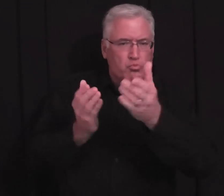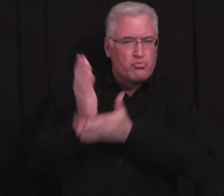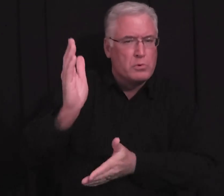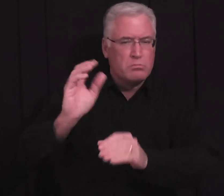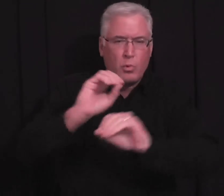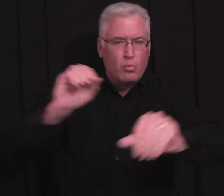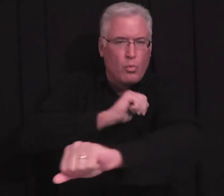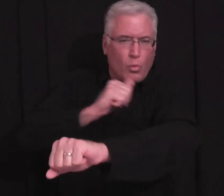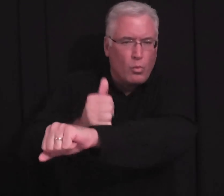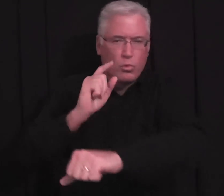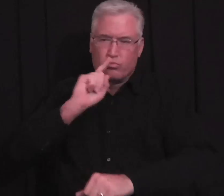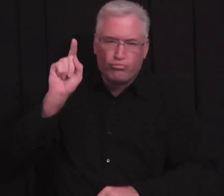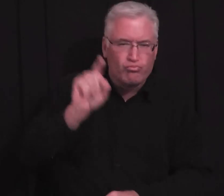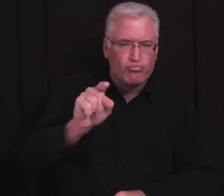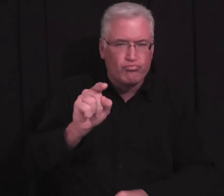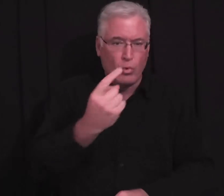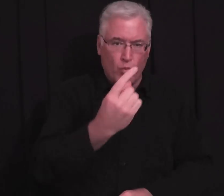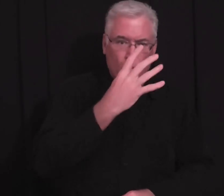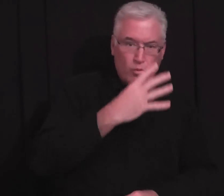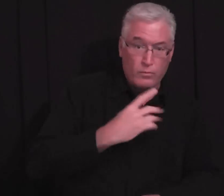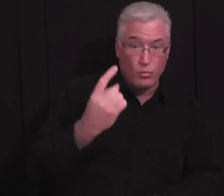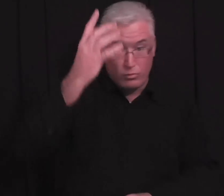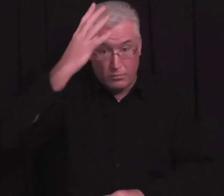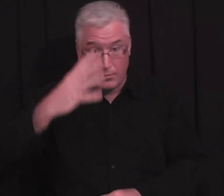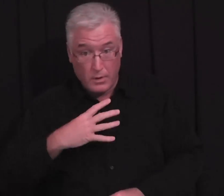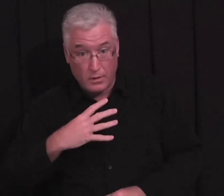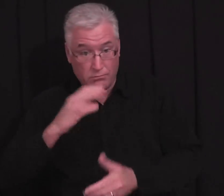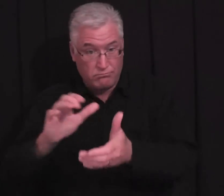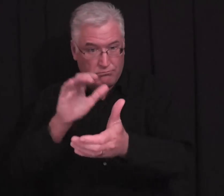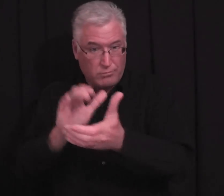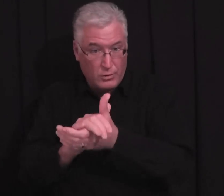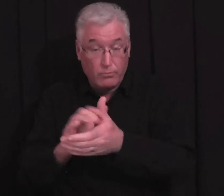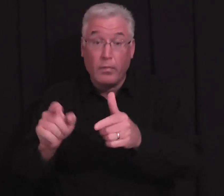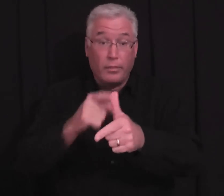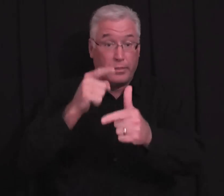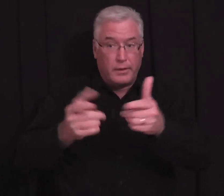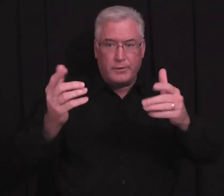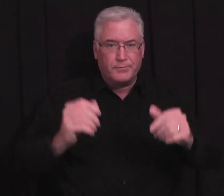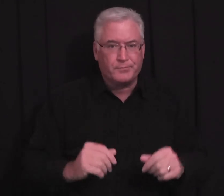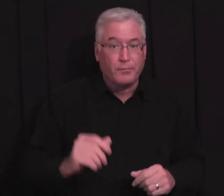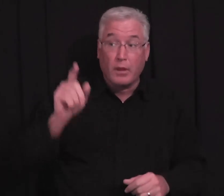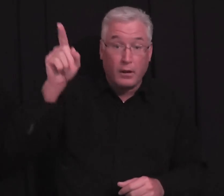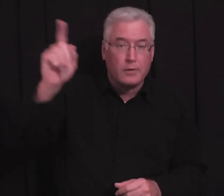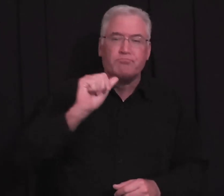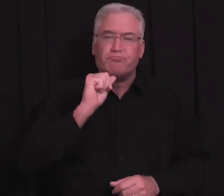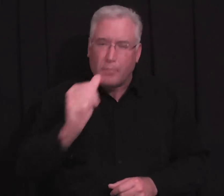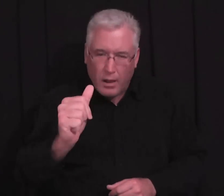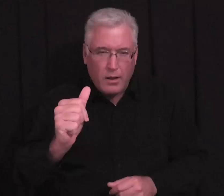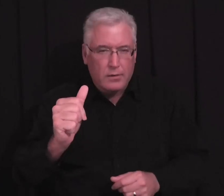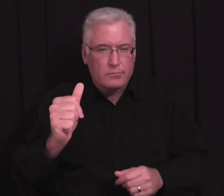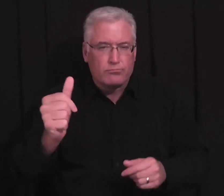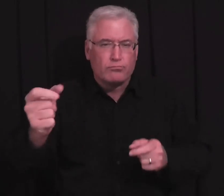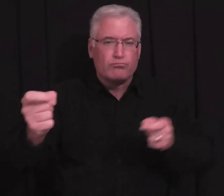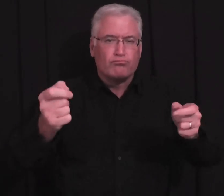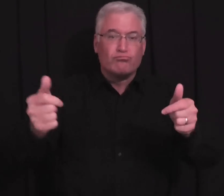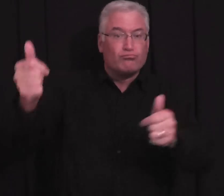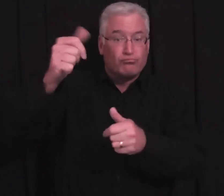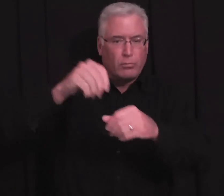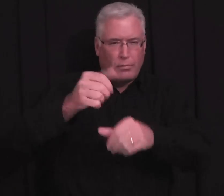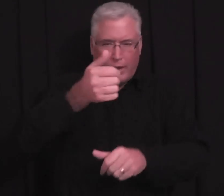You know, we say God doesn't have any right to make this relationship between a man and a woman. Then, you know, then